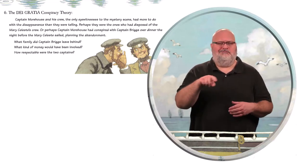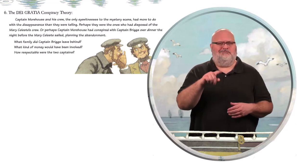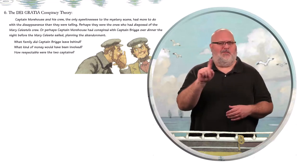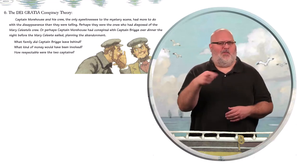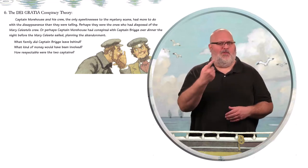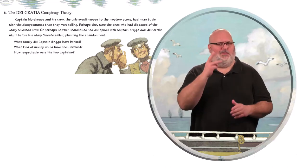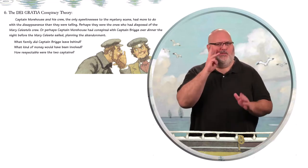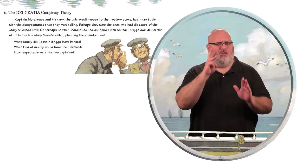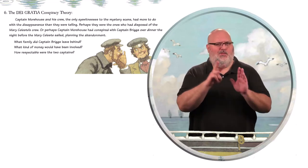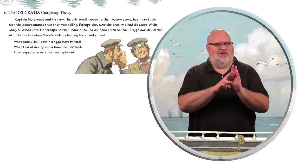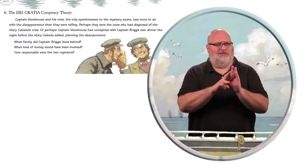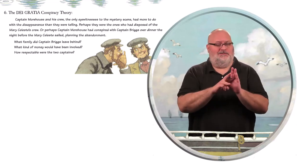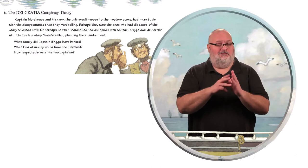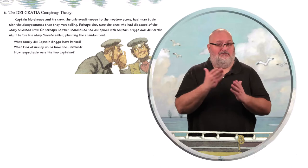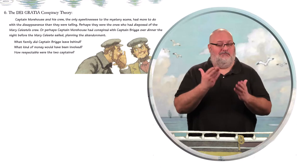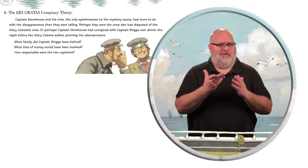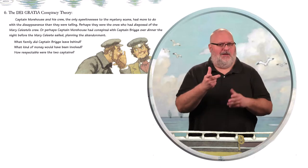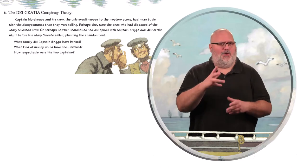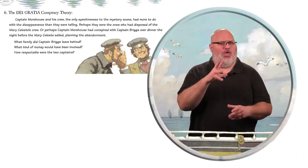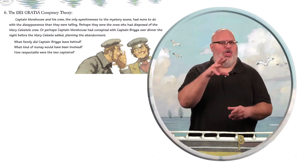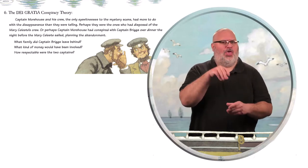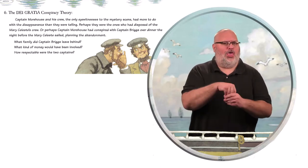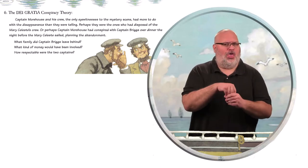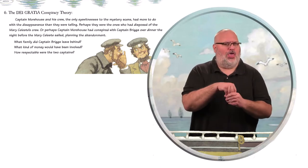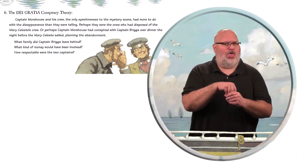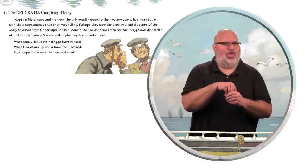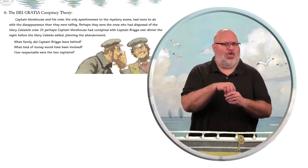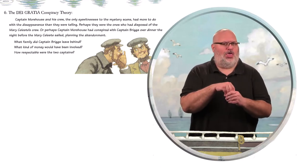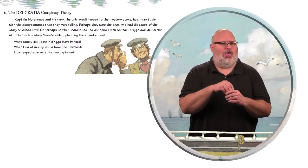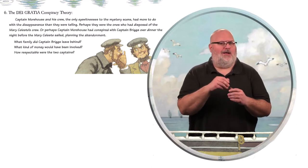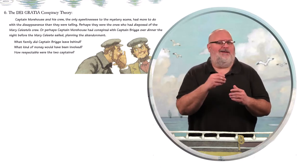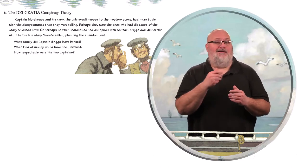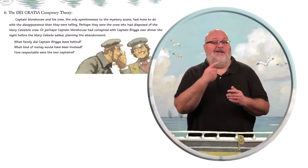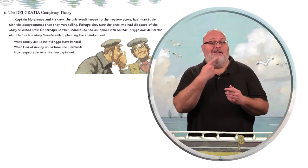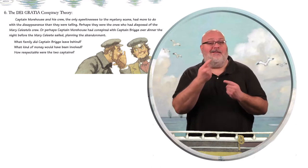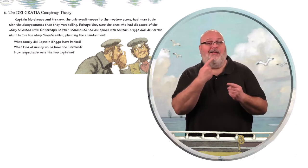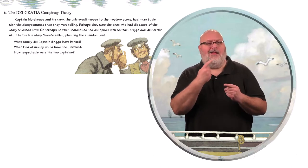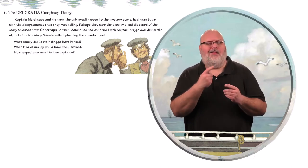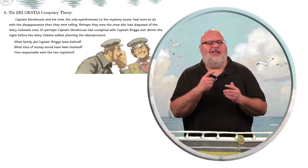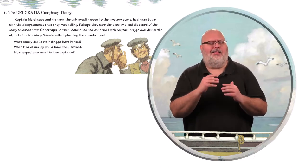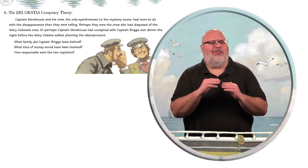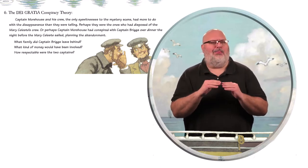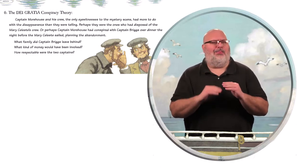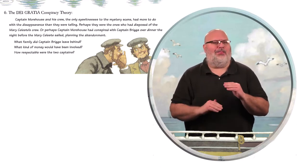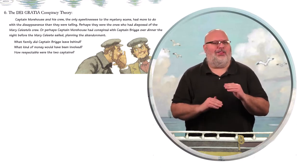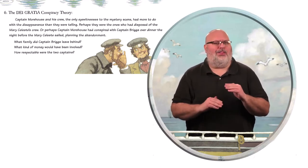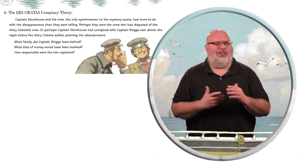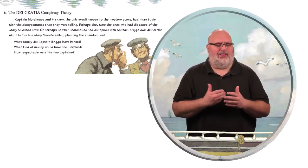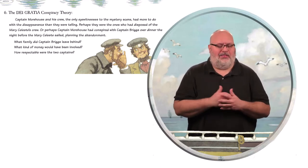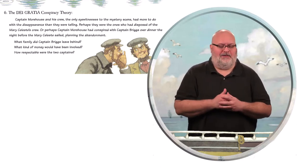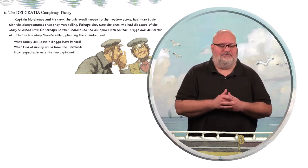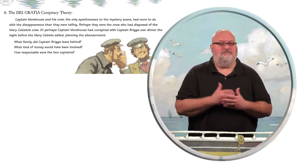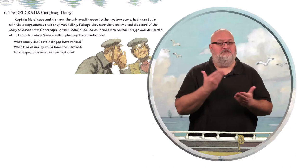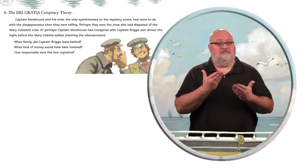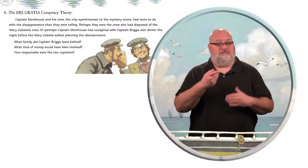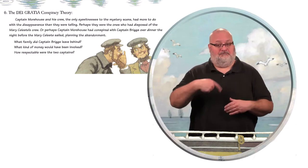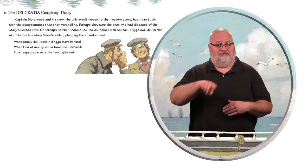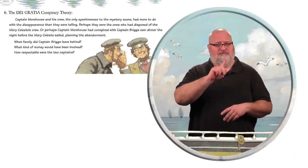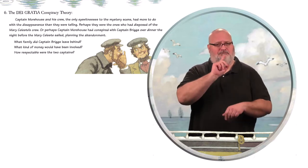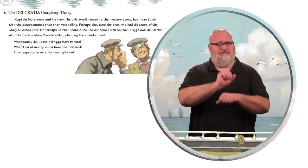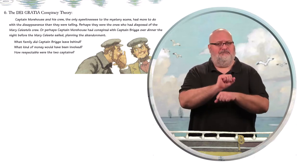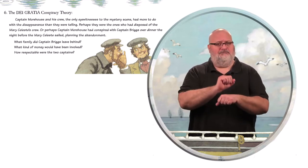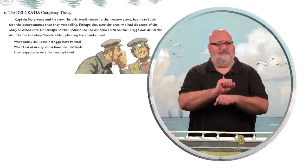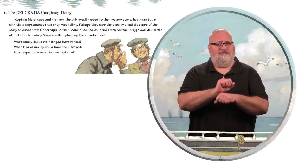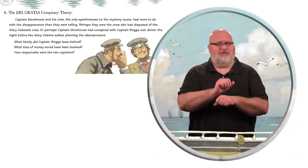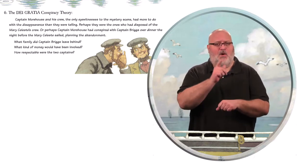Captain Morehouse and his crew, the only eyewitnesses to the mystery scene, had more to do with the disappearance than they were